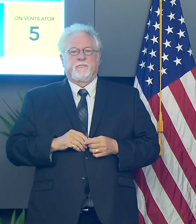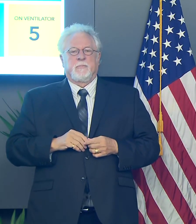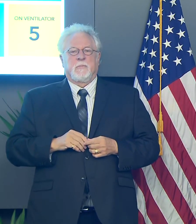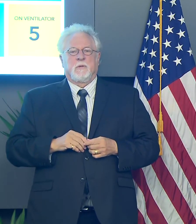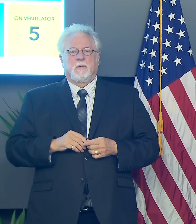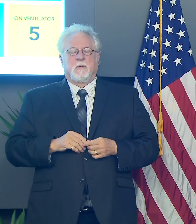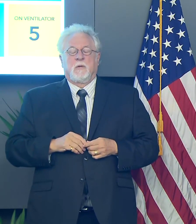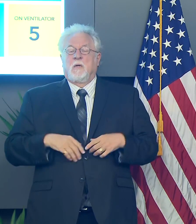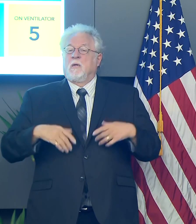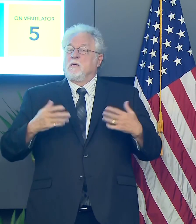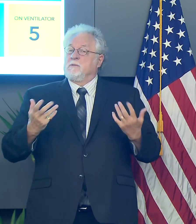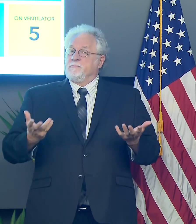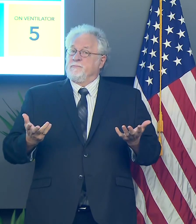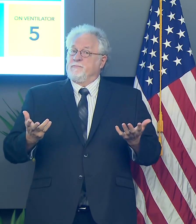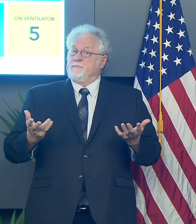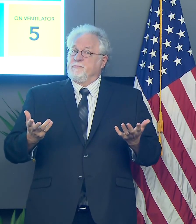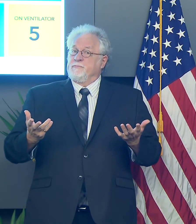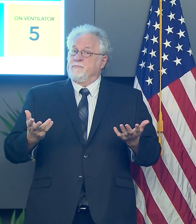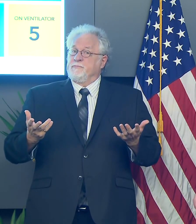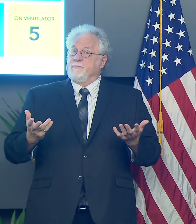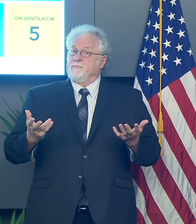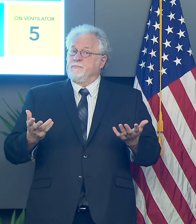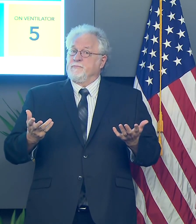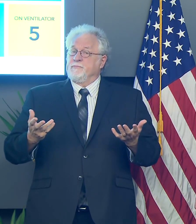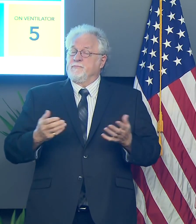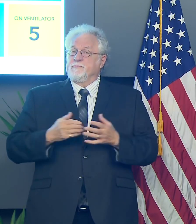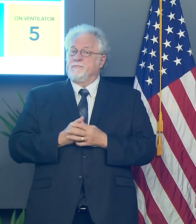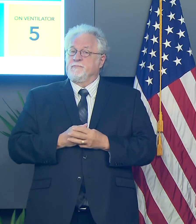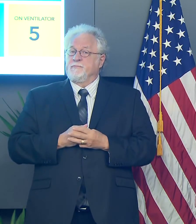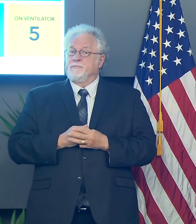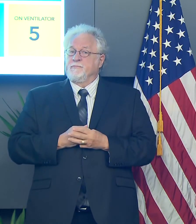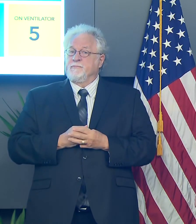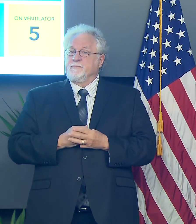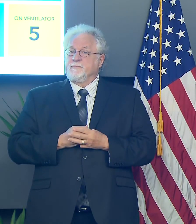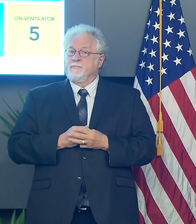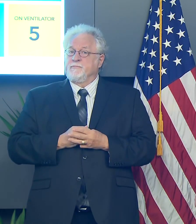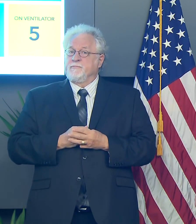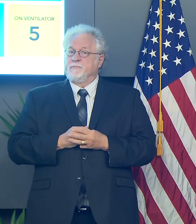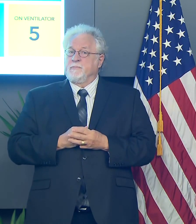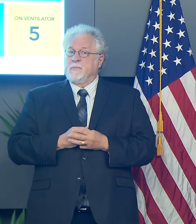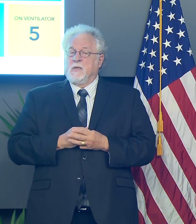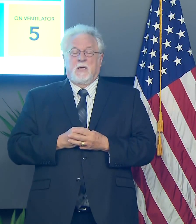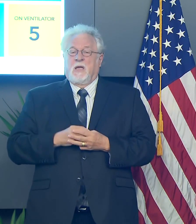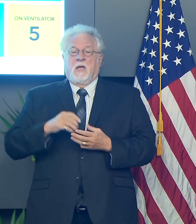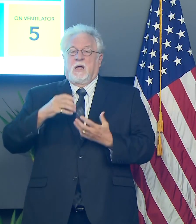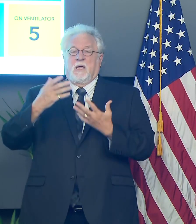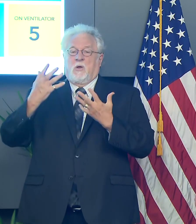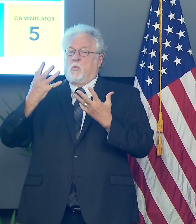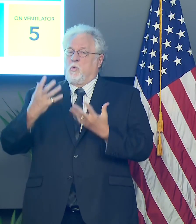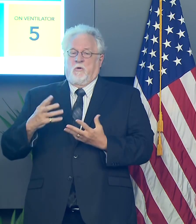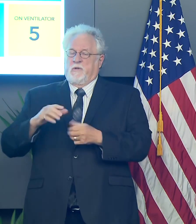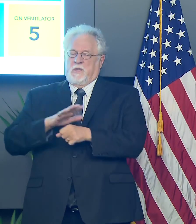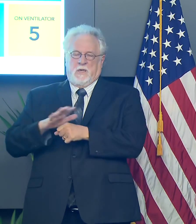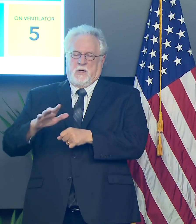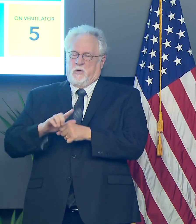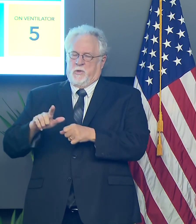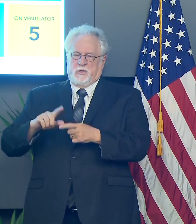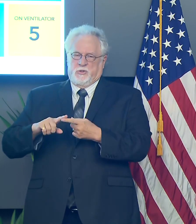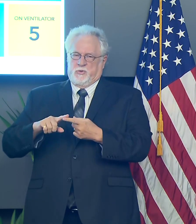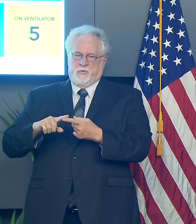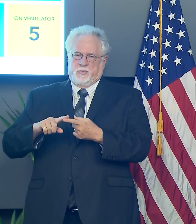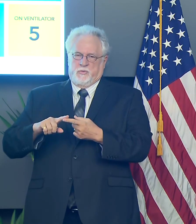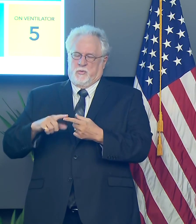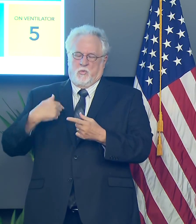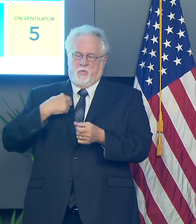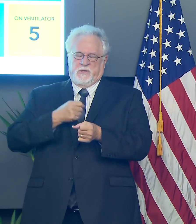Um, so, it, it, I think is woefully inadequate to the task of we do